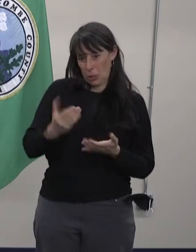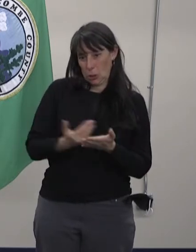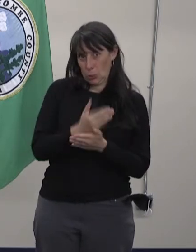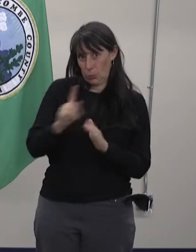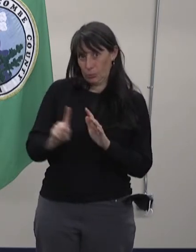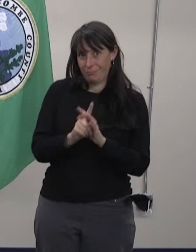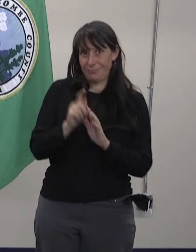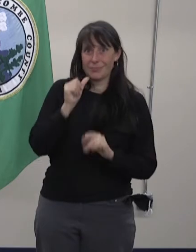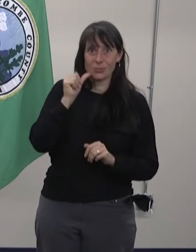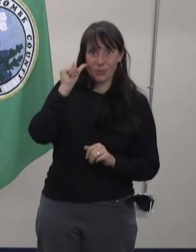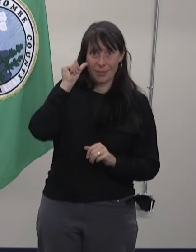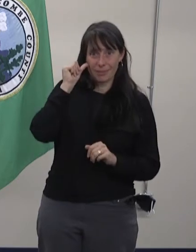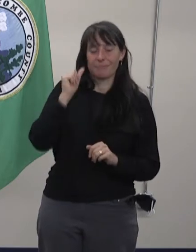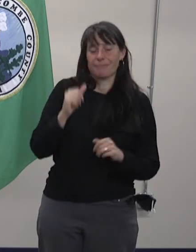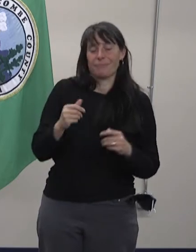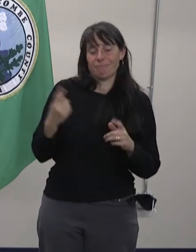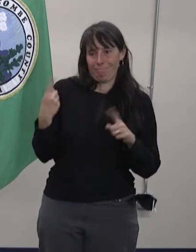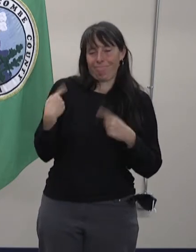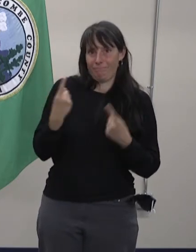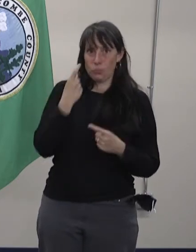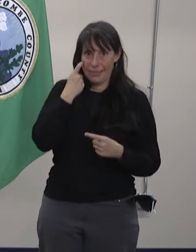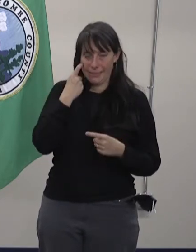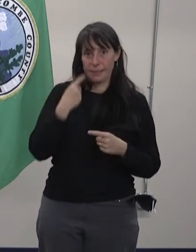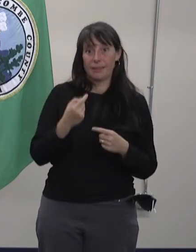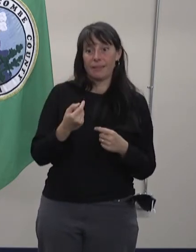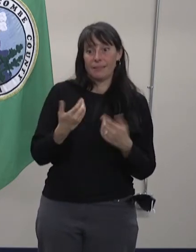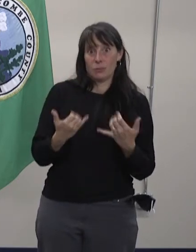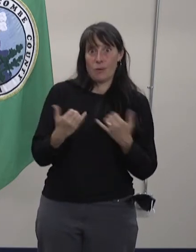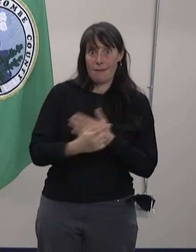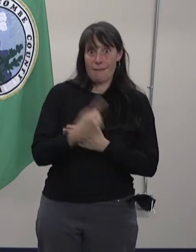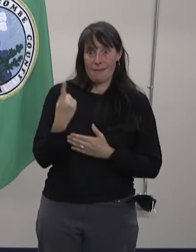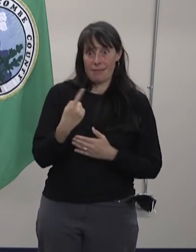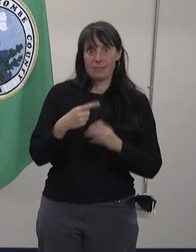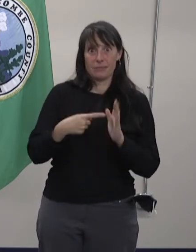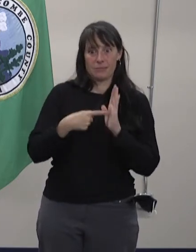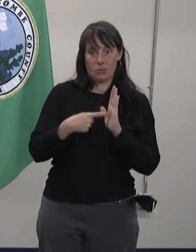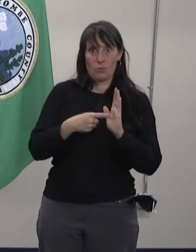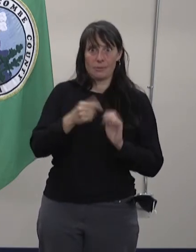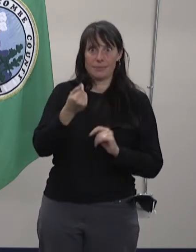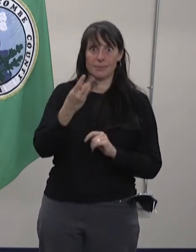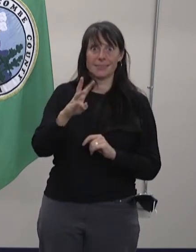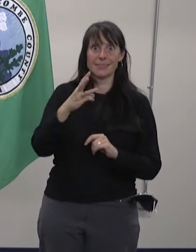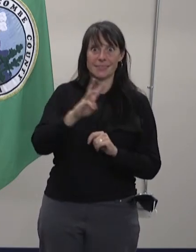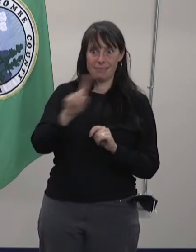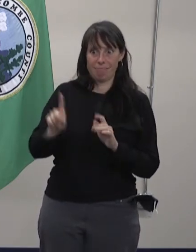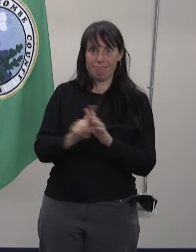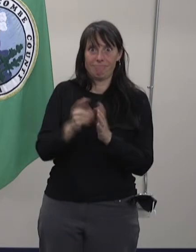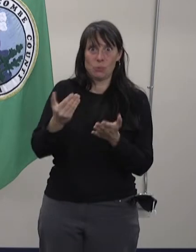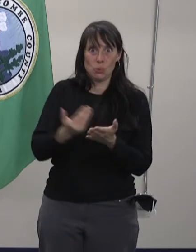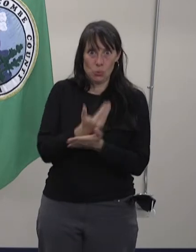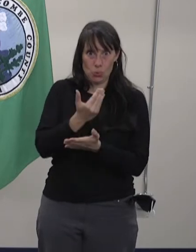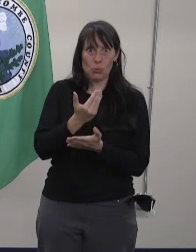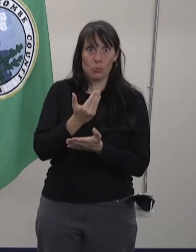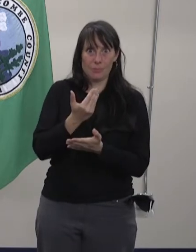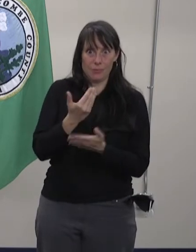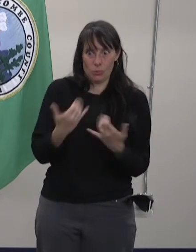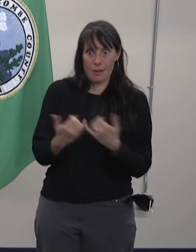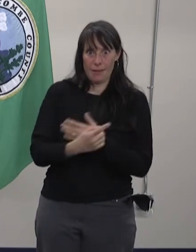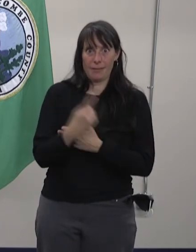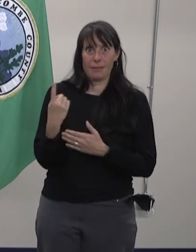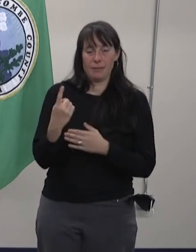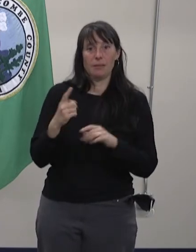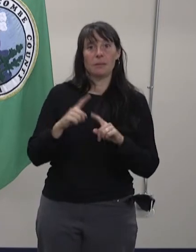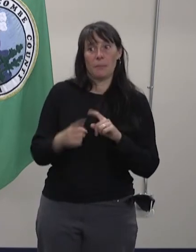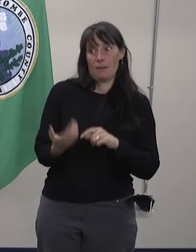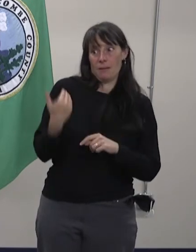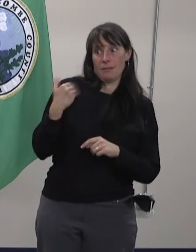Today's dashboard shows 16 new cases per day on average. This is a drop from a high of 40 new cases per day on average